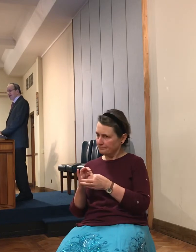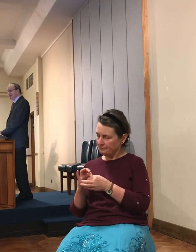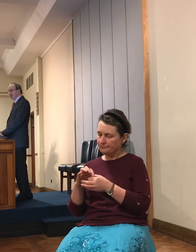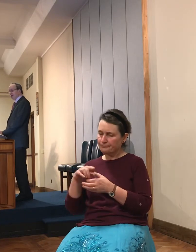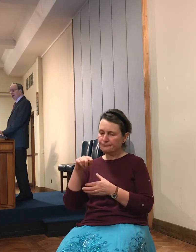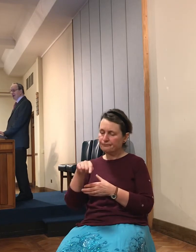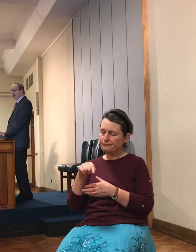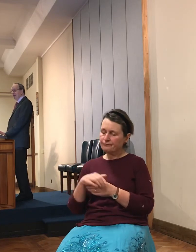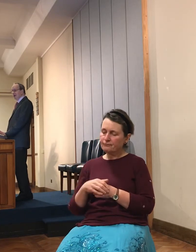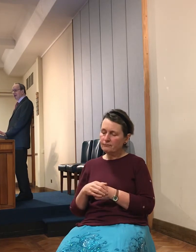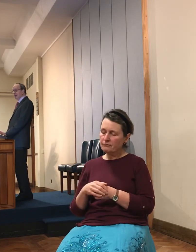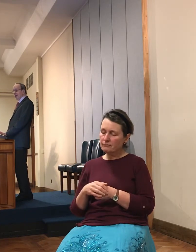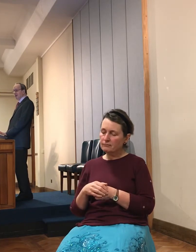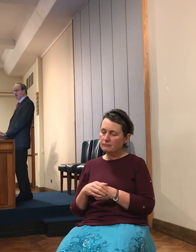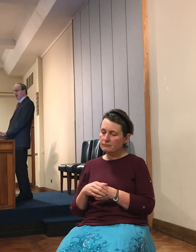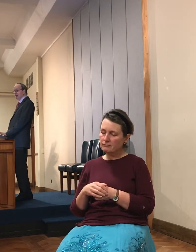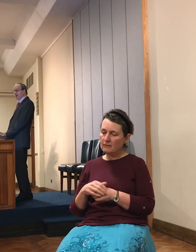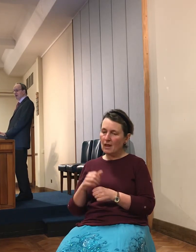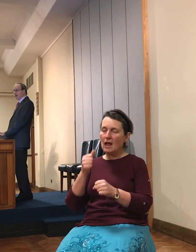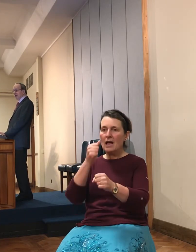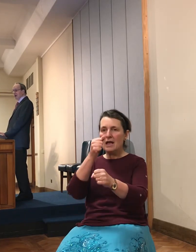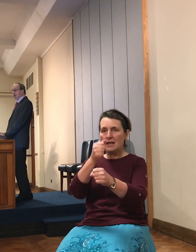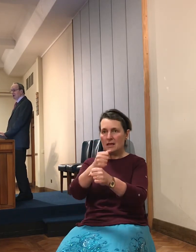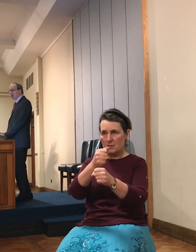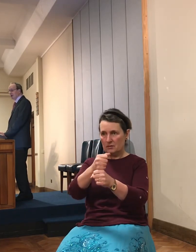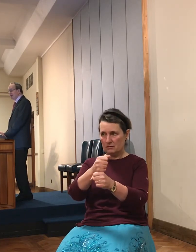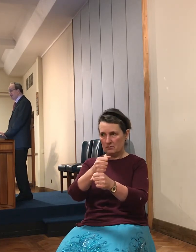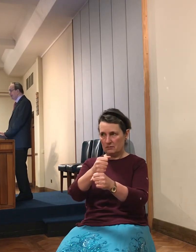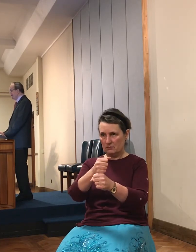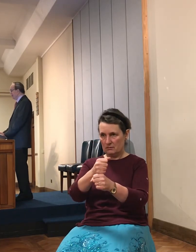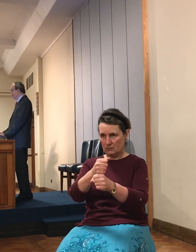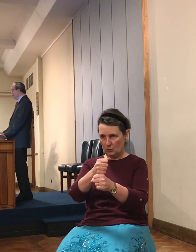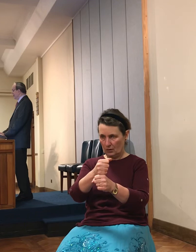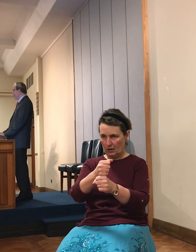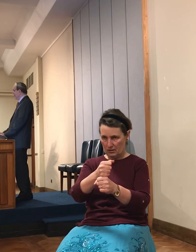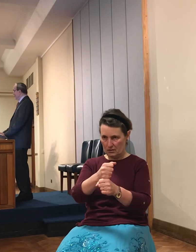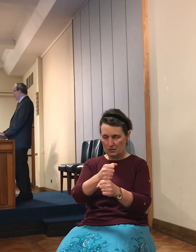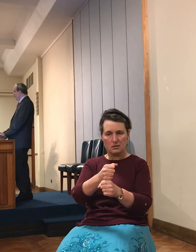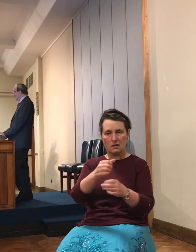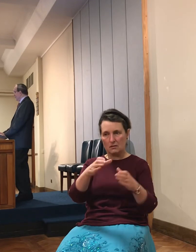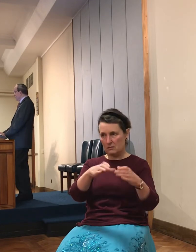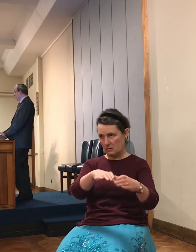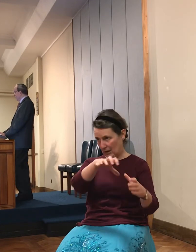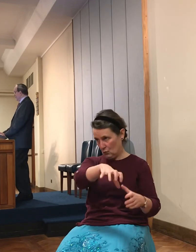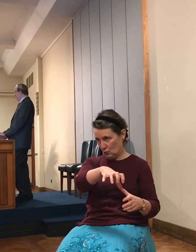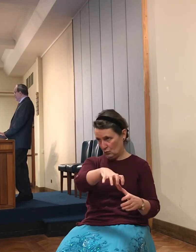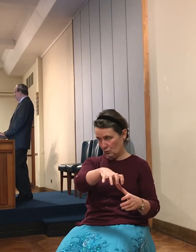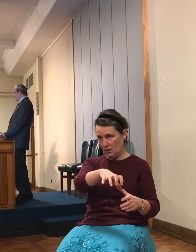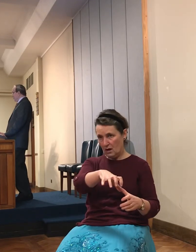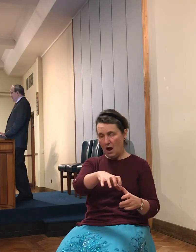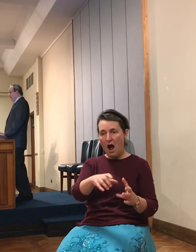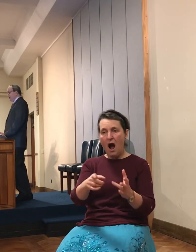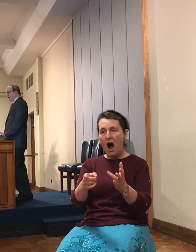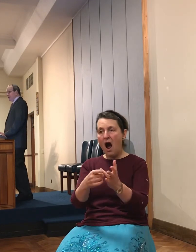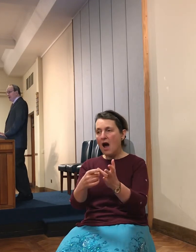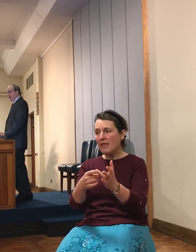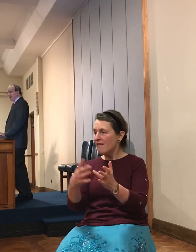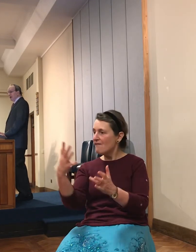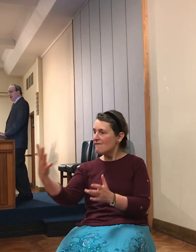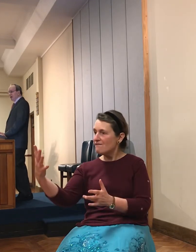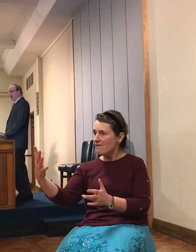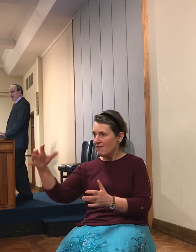Kimeonites as well as the Amorites and all the Kimeonites they were worshippers